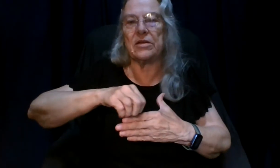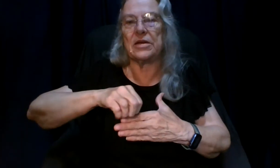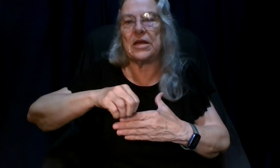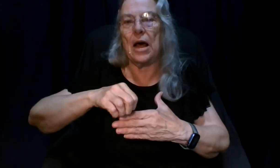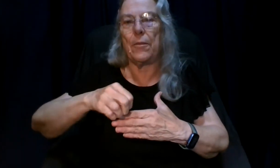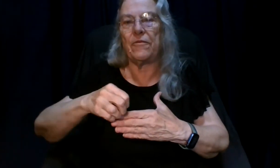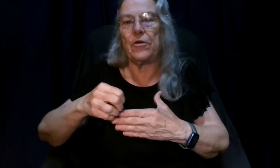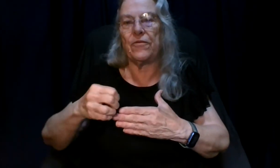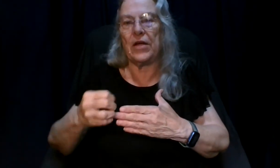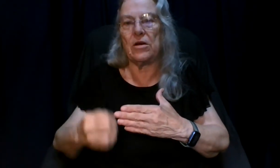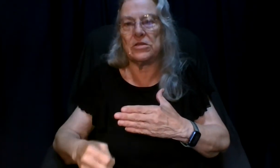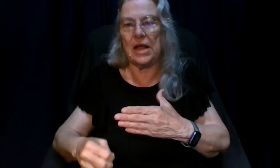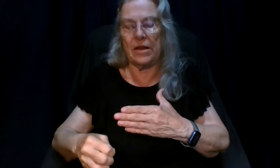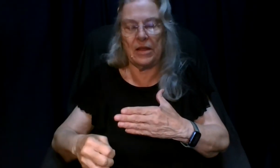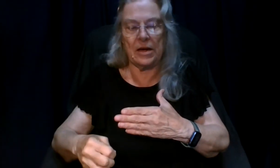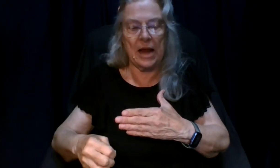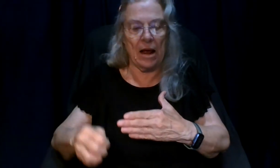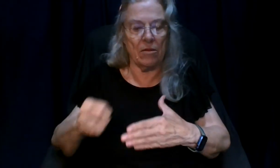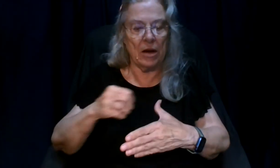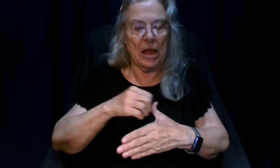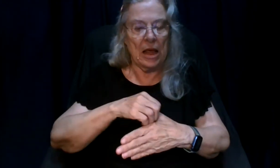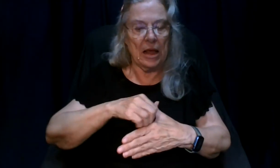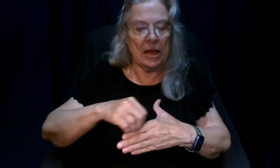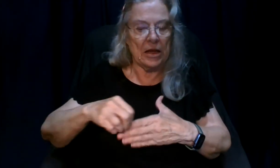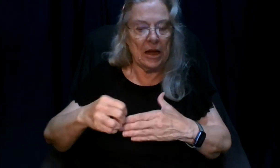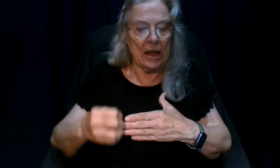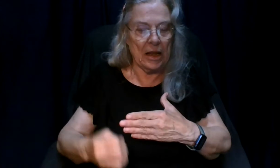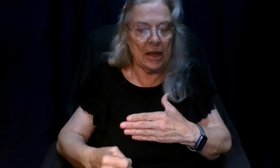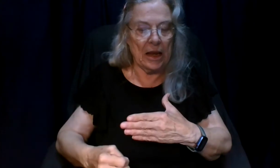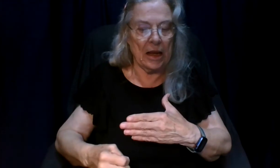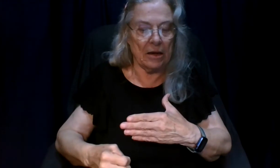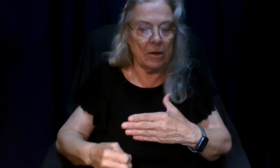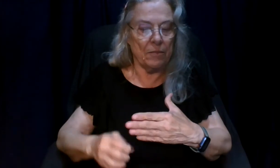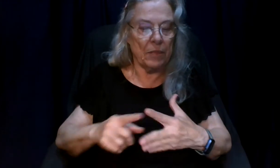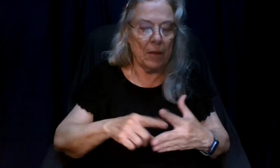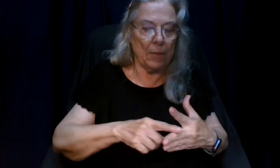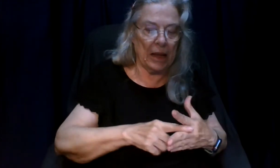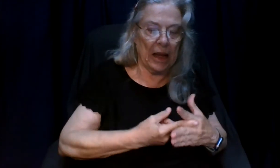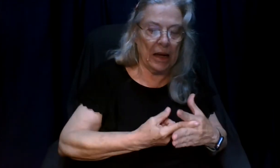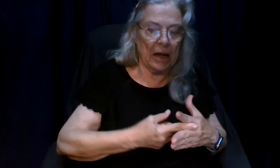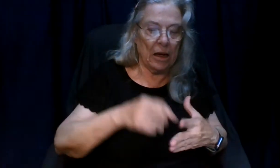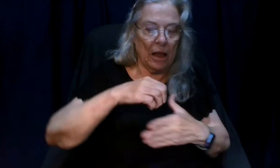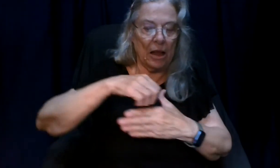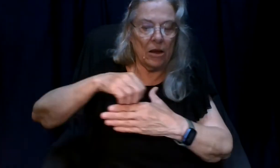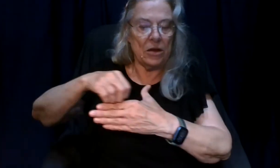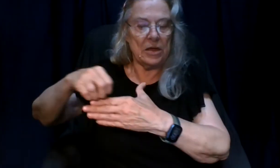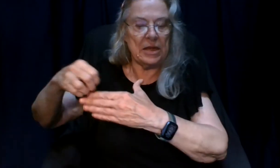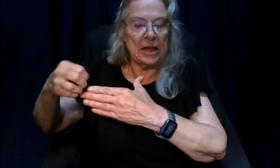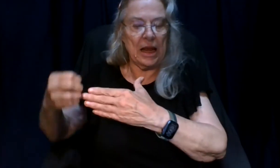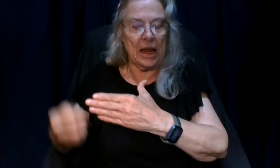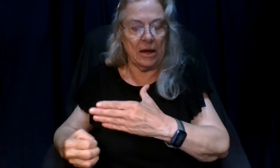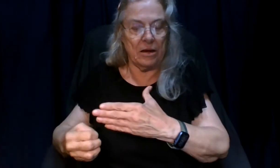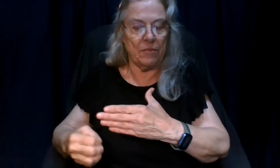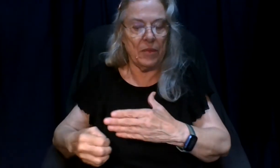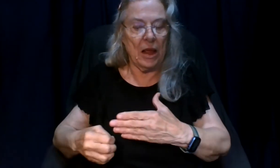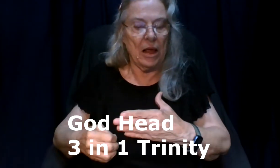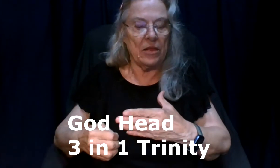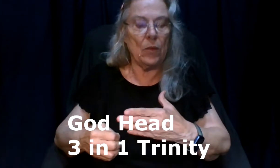top of your fingers and then down end beginning to end then we